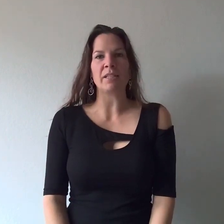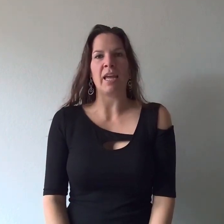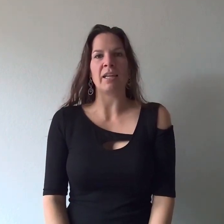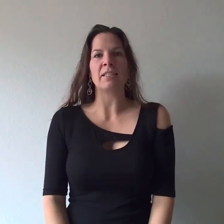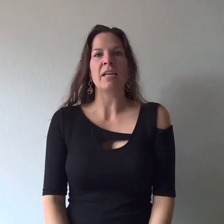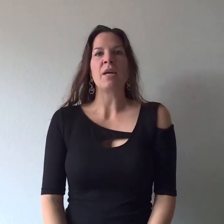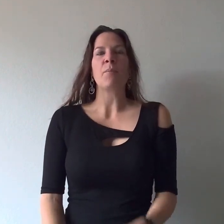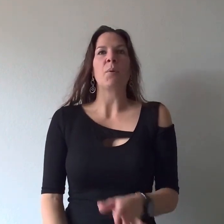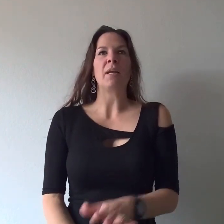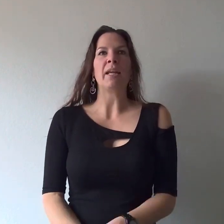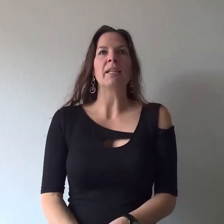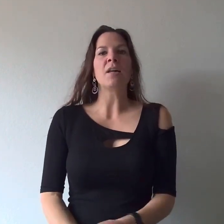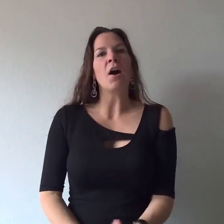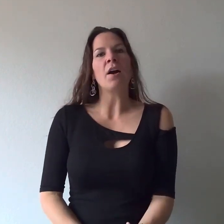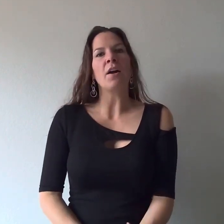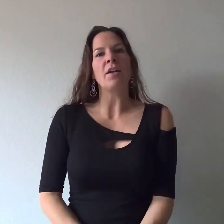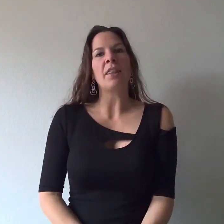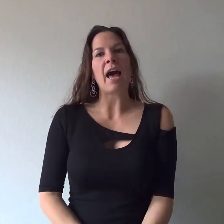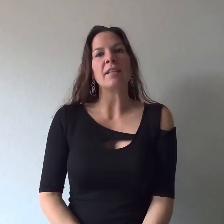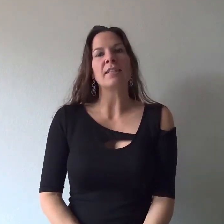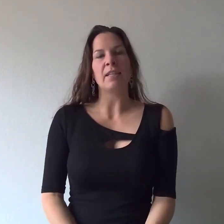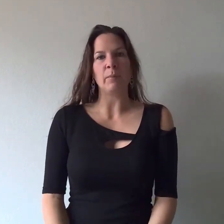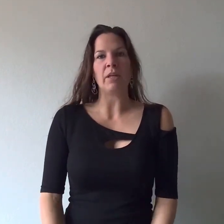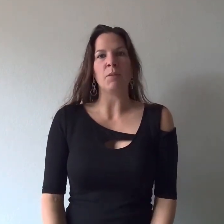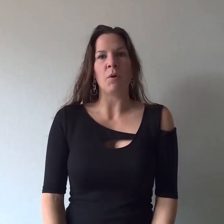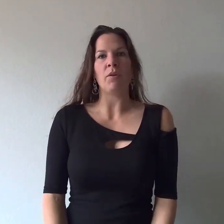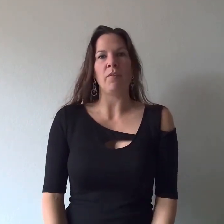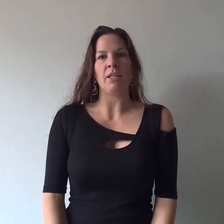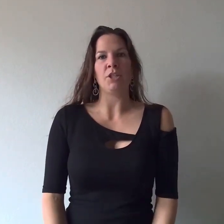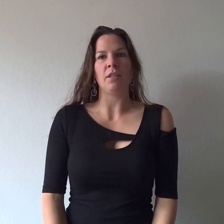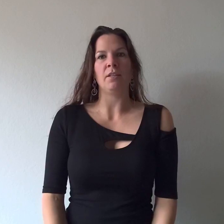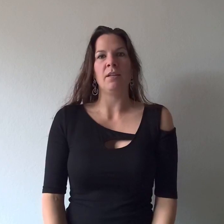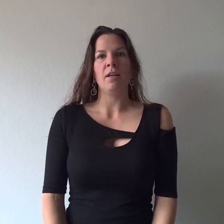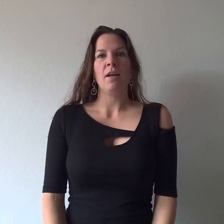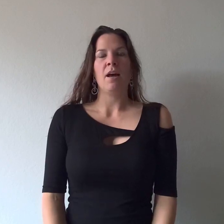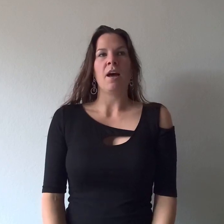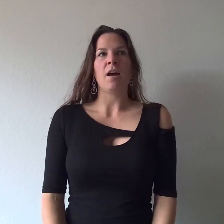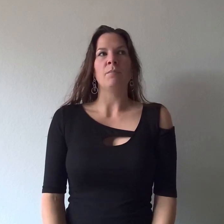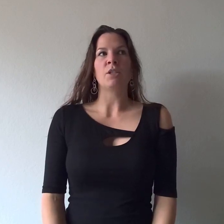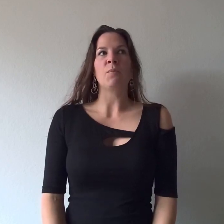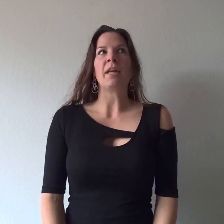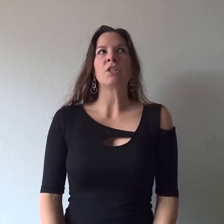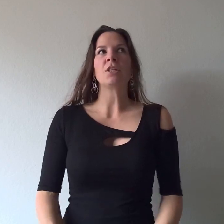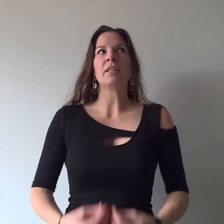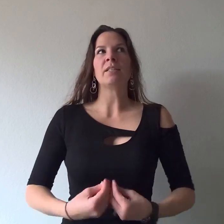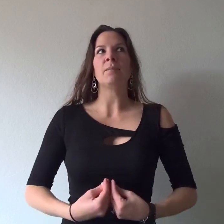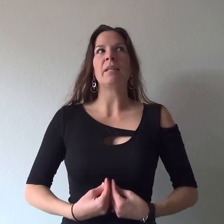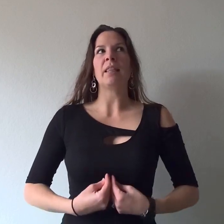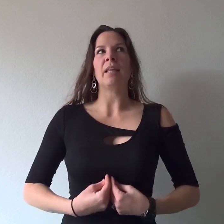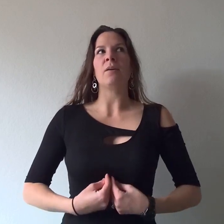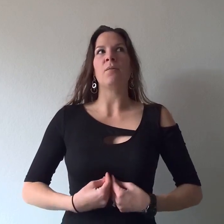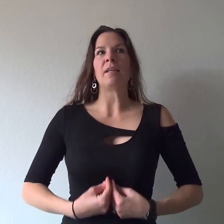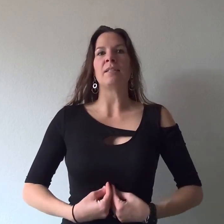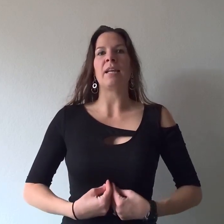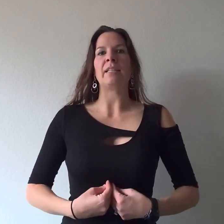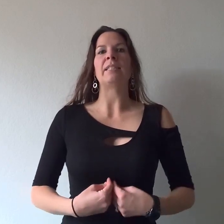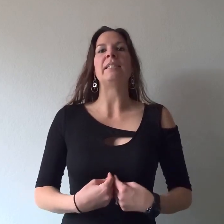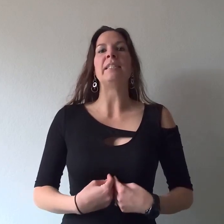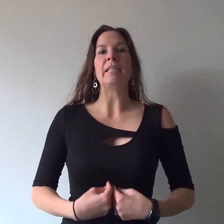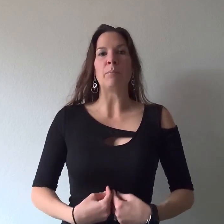takes but when it gets hard that's going to be your motivation so make sure it's something that resonates deeply